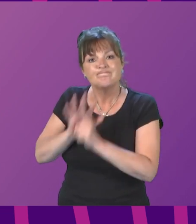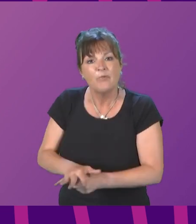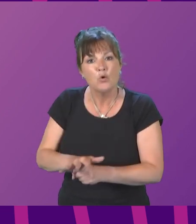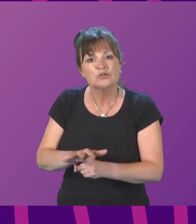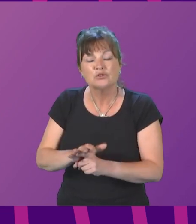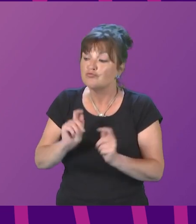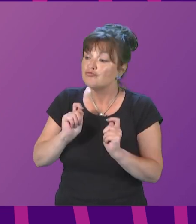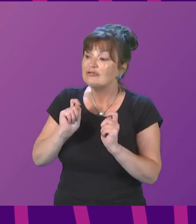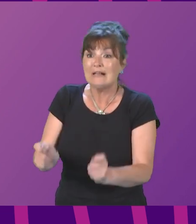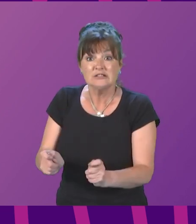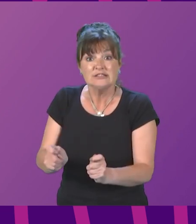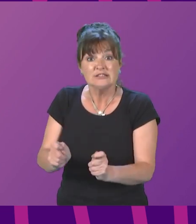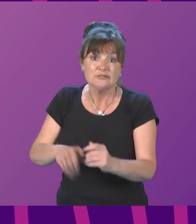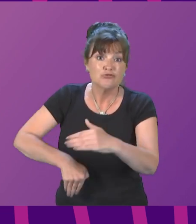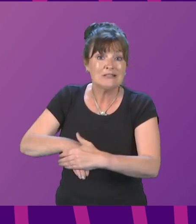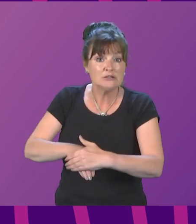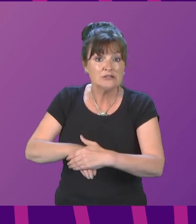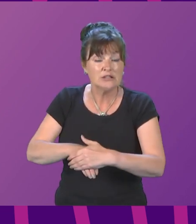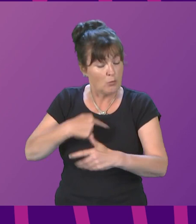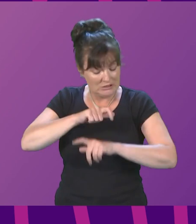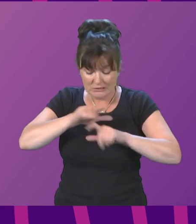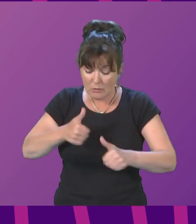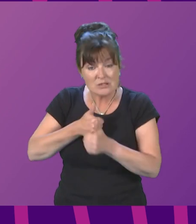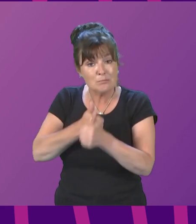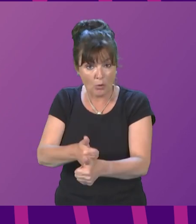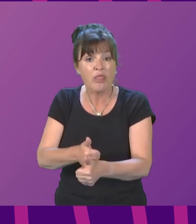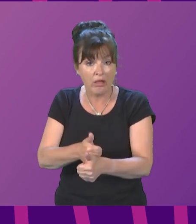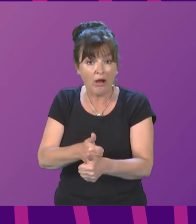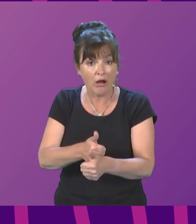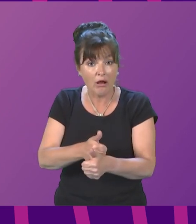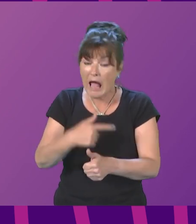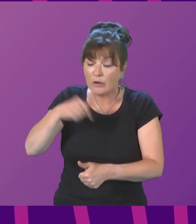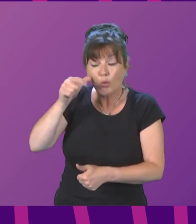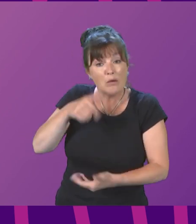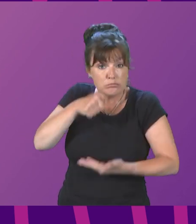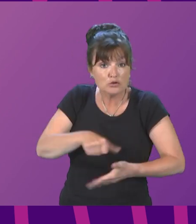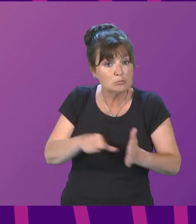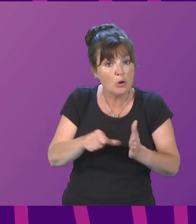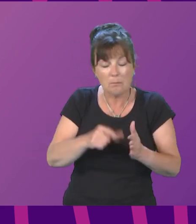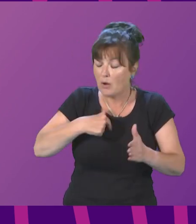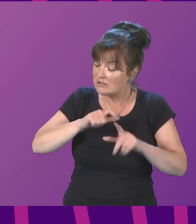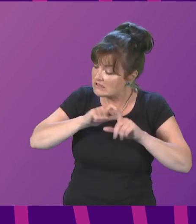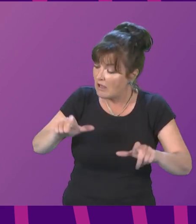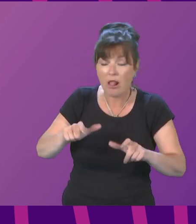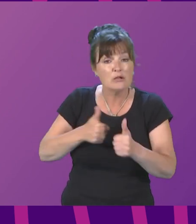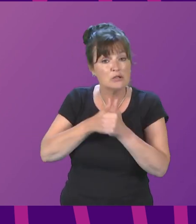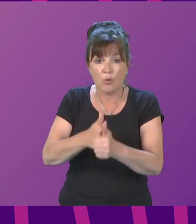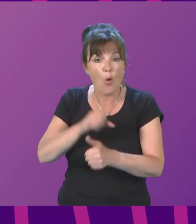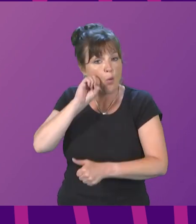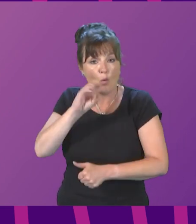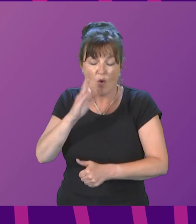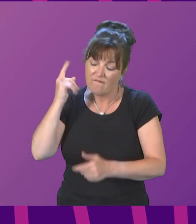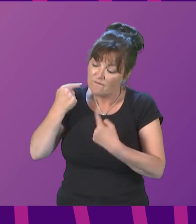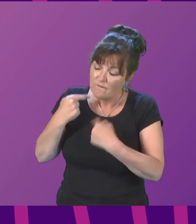to support, notwithstanding the budgetary pressures we face, will give those delivering essential services the peace of mind of knowing their